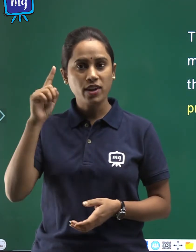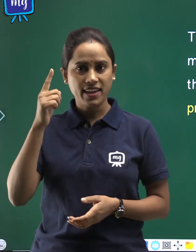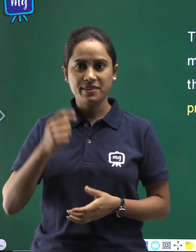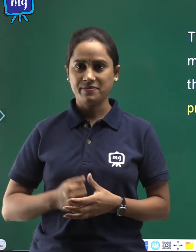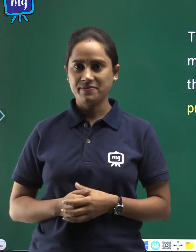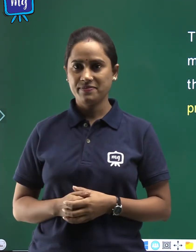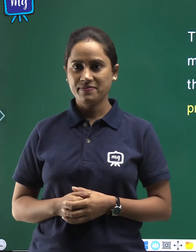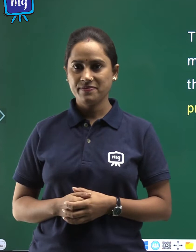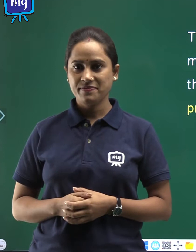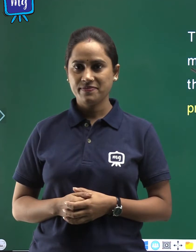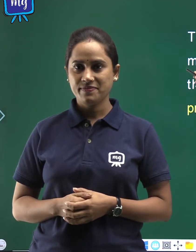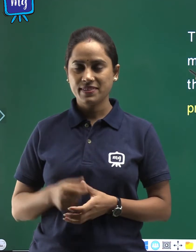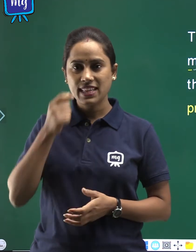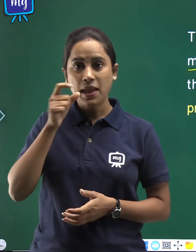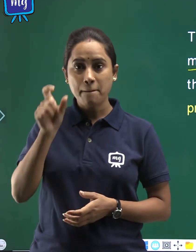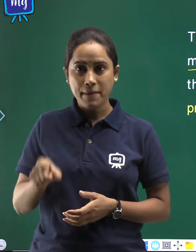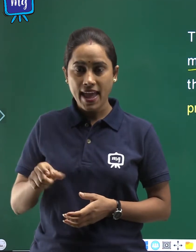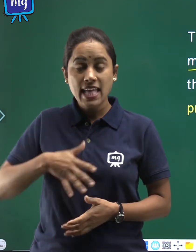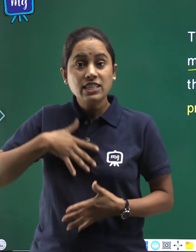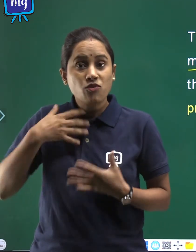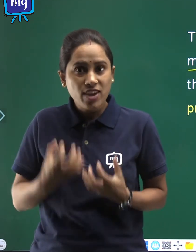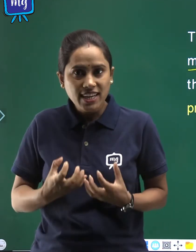man's wish